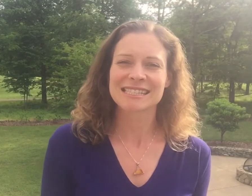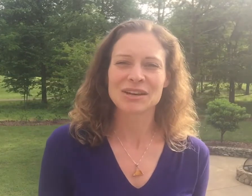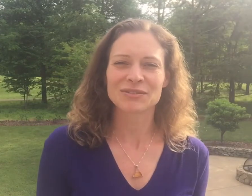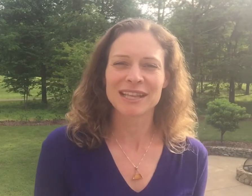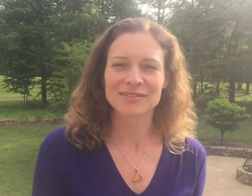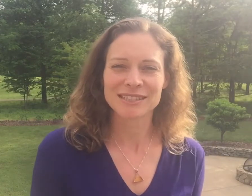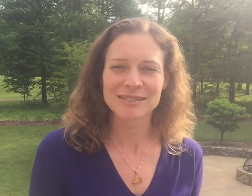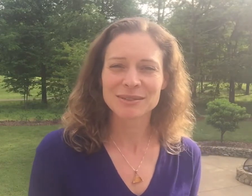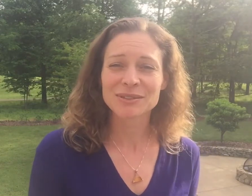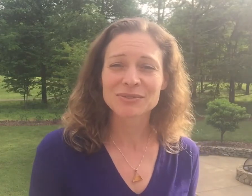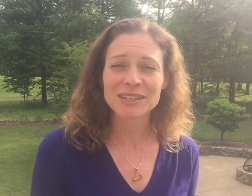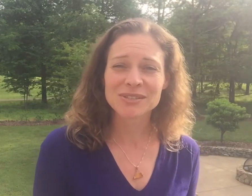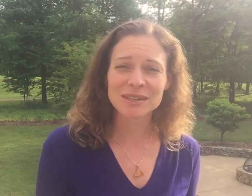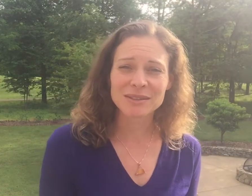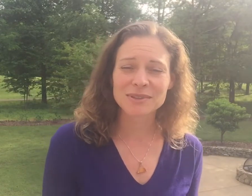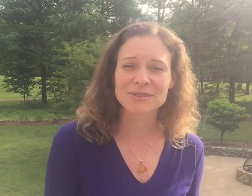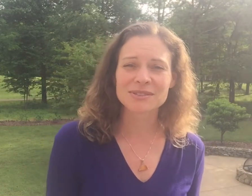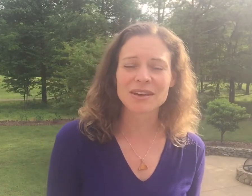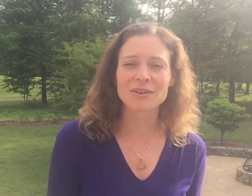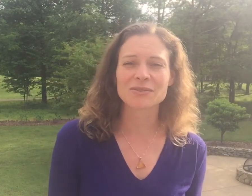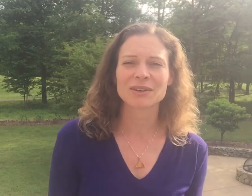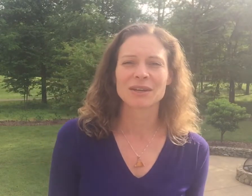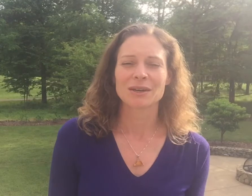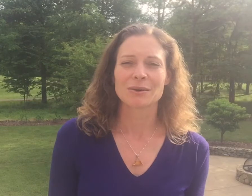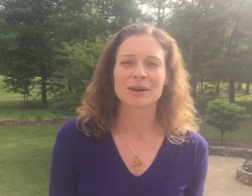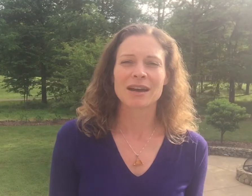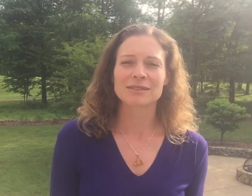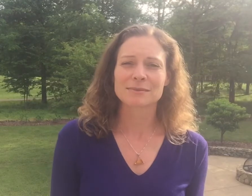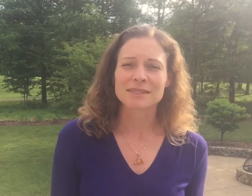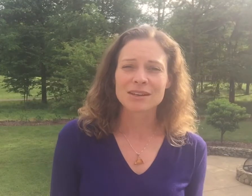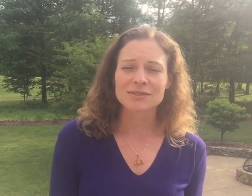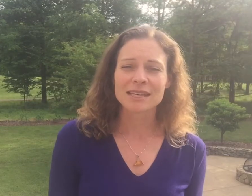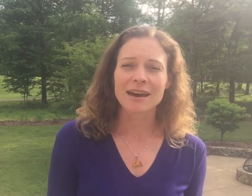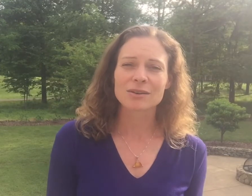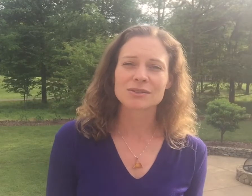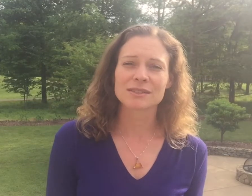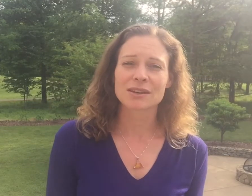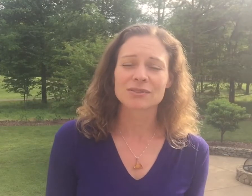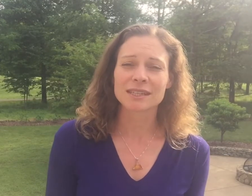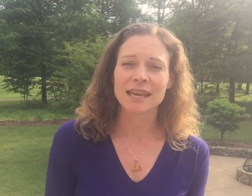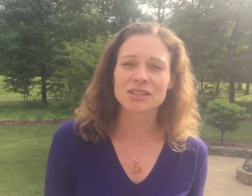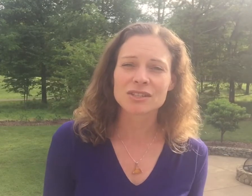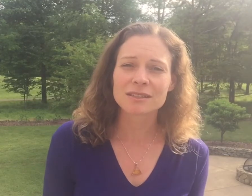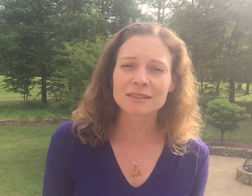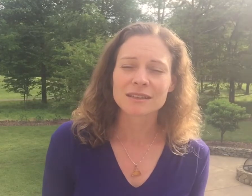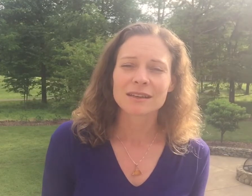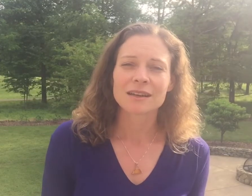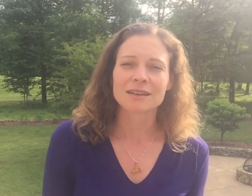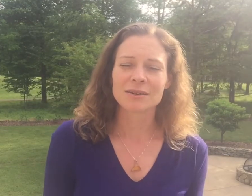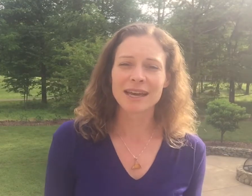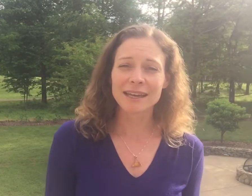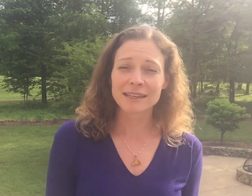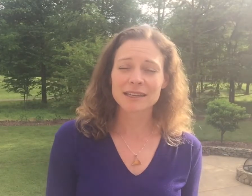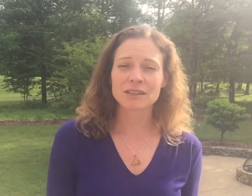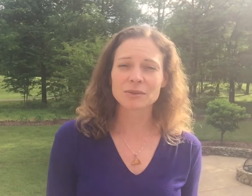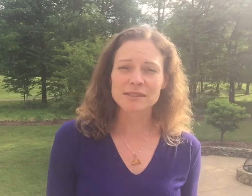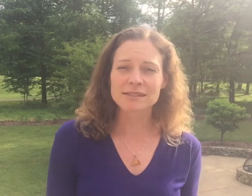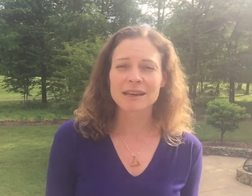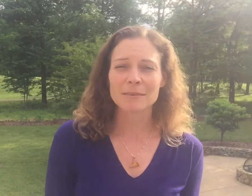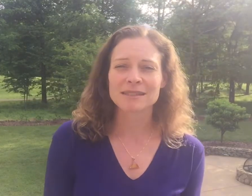self-loving, so a little frustrated with yourself or having some self-doubt or self-negation, go ahead and use this tapping